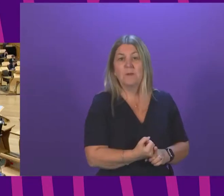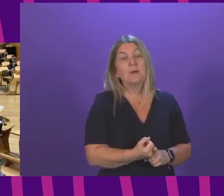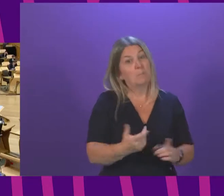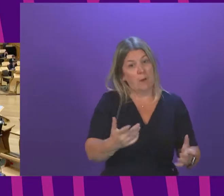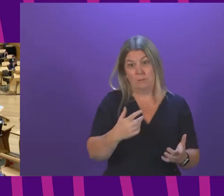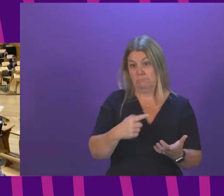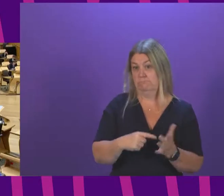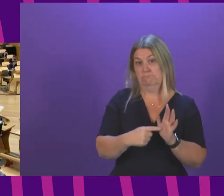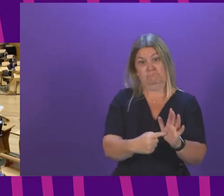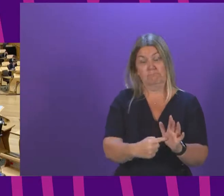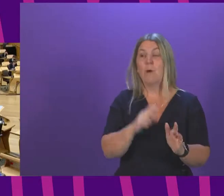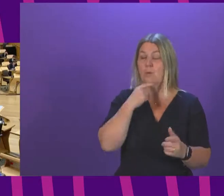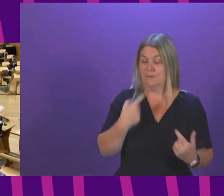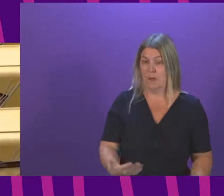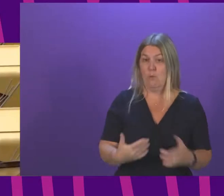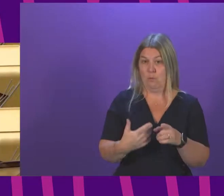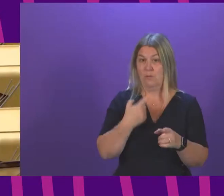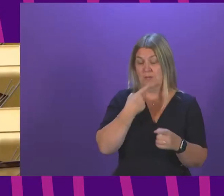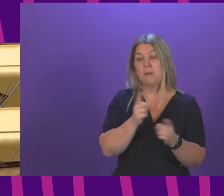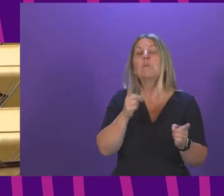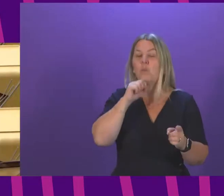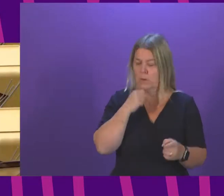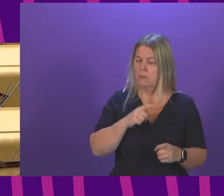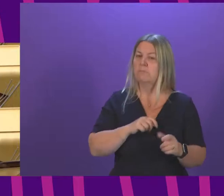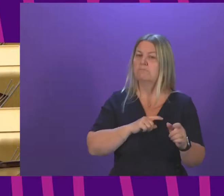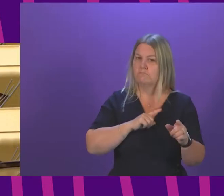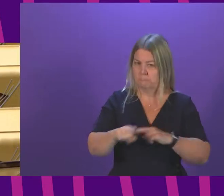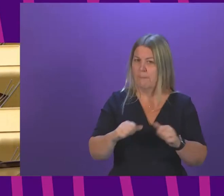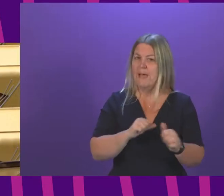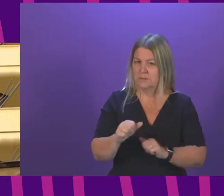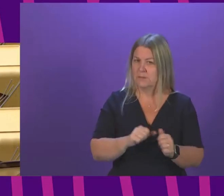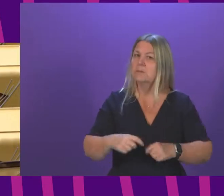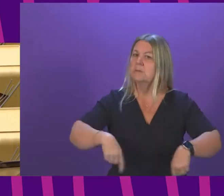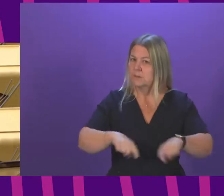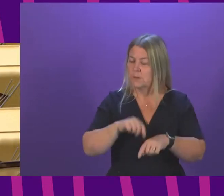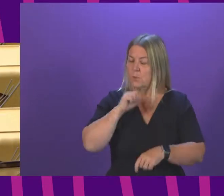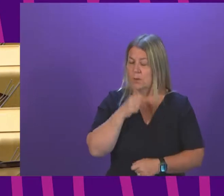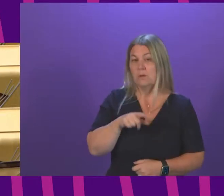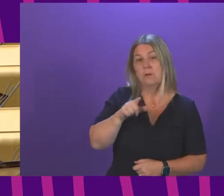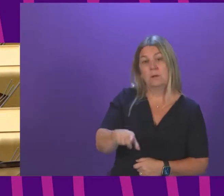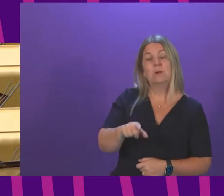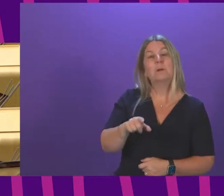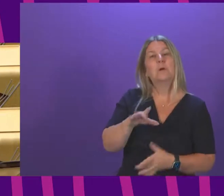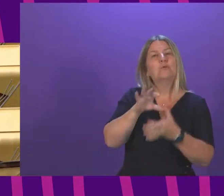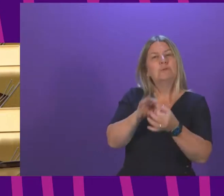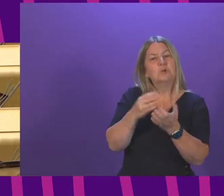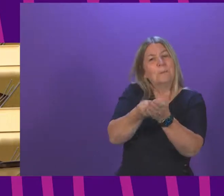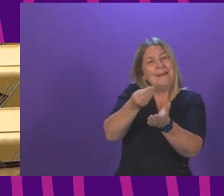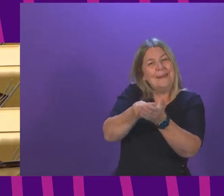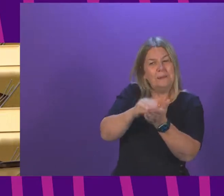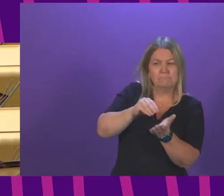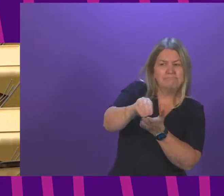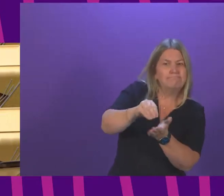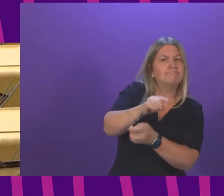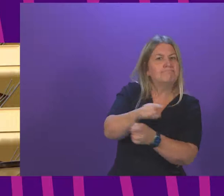is properly addressed by the Government. In relation to the redress payments, all of the milestones